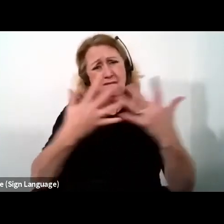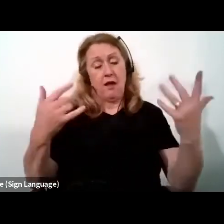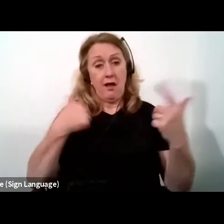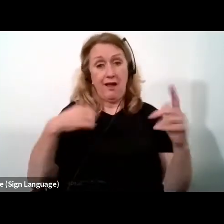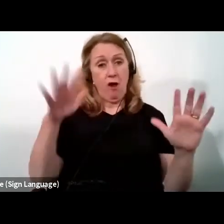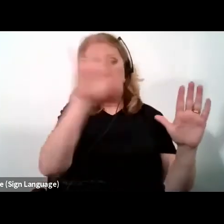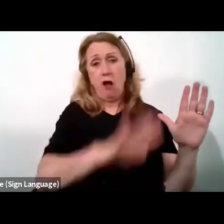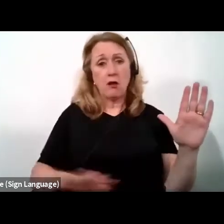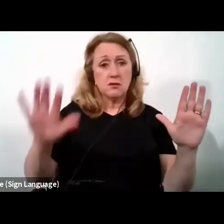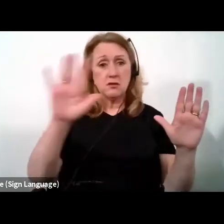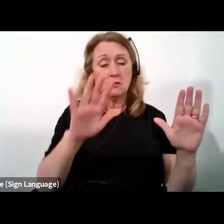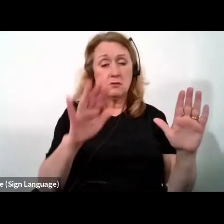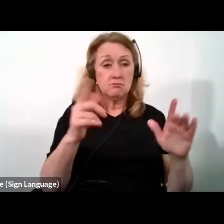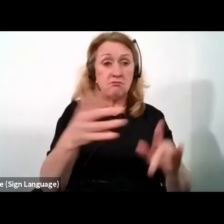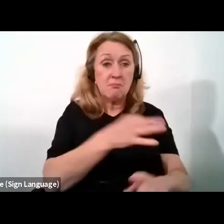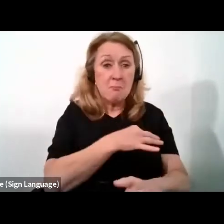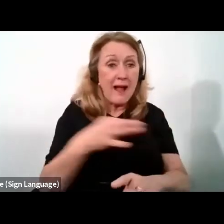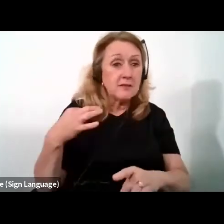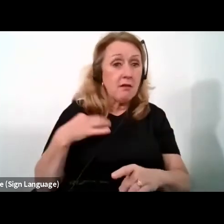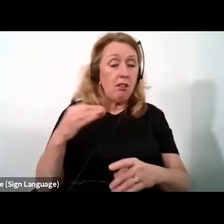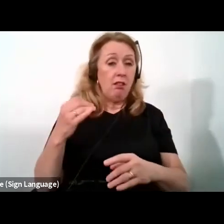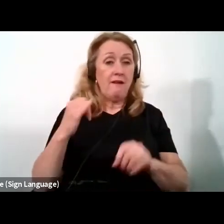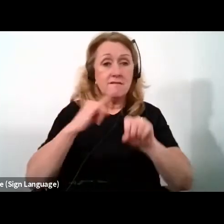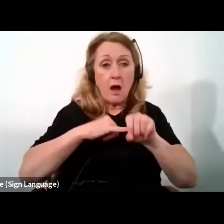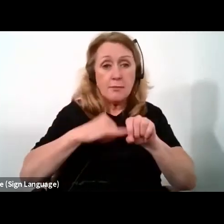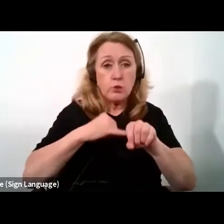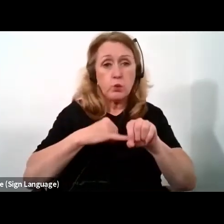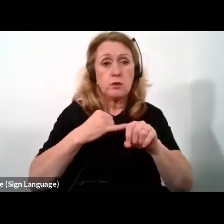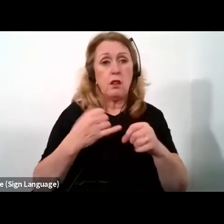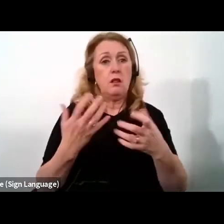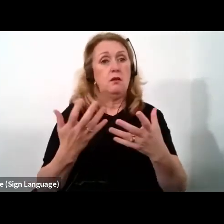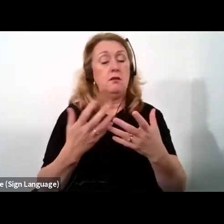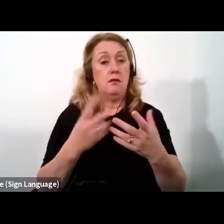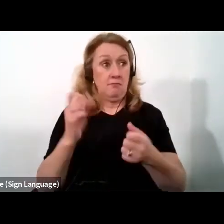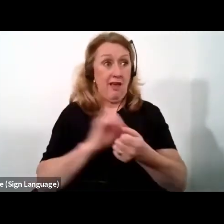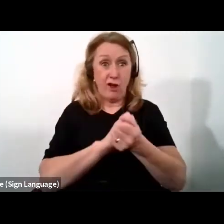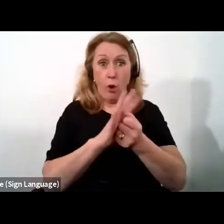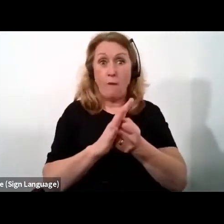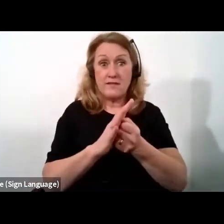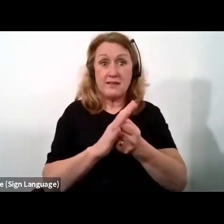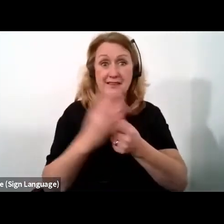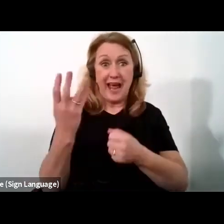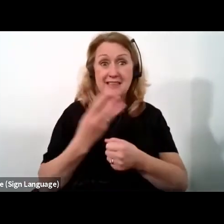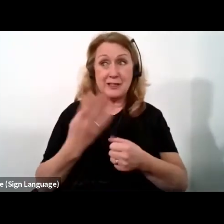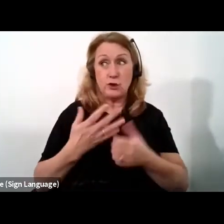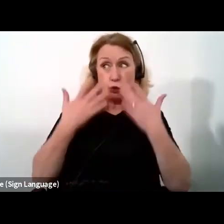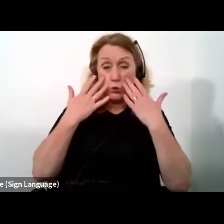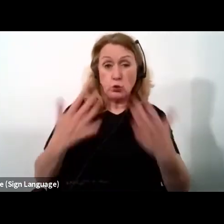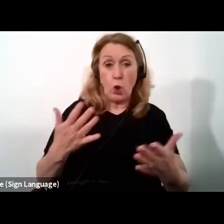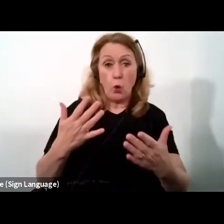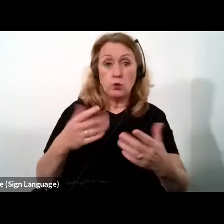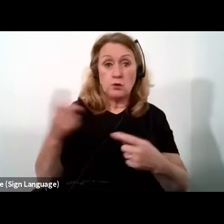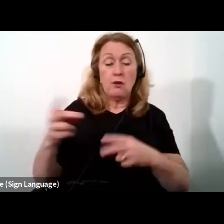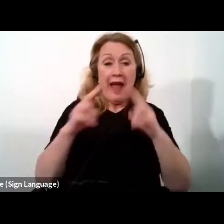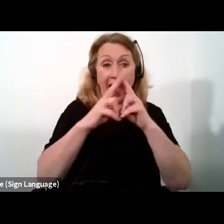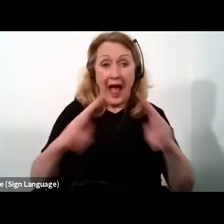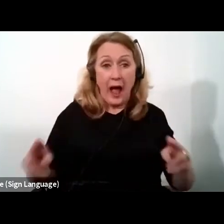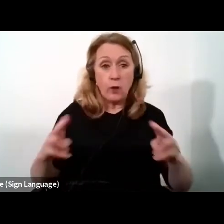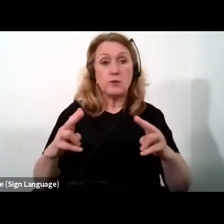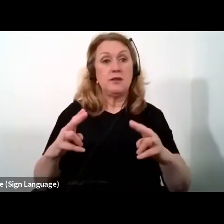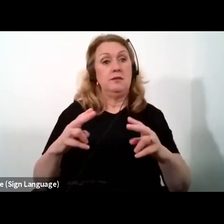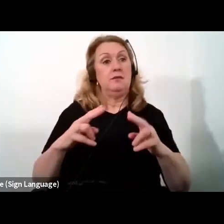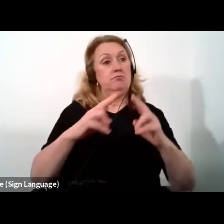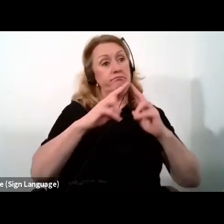in the medical and pharmaceutical industry, and the COVID-19 crisis has shown, in the housing and urban